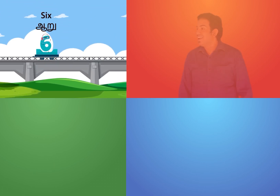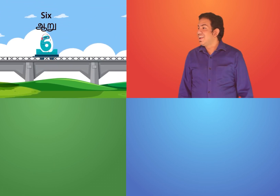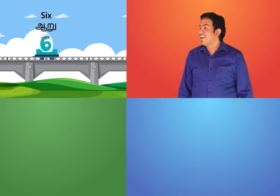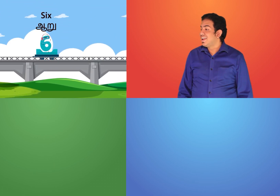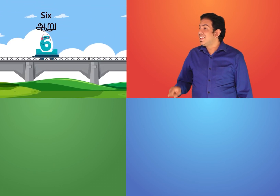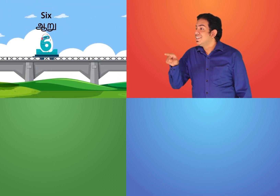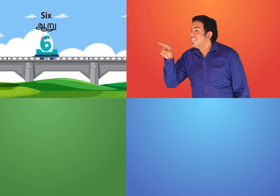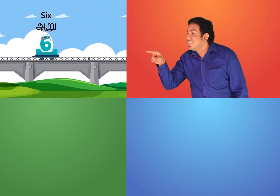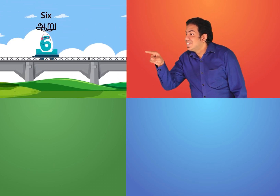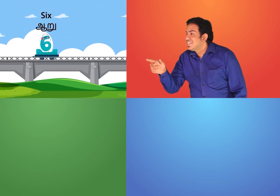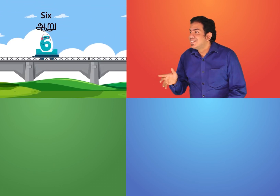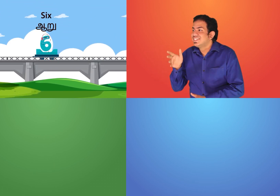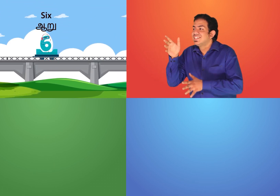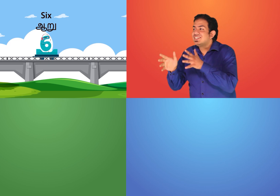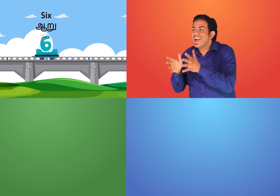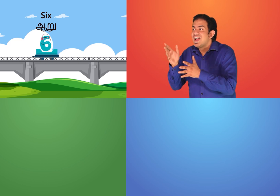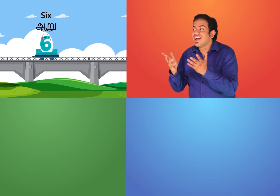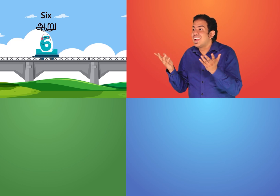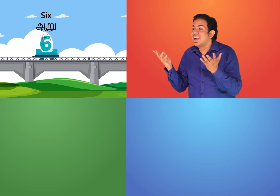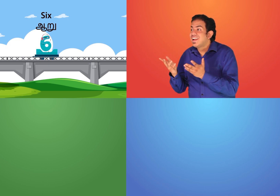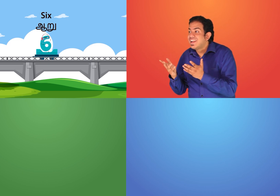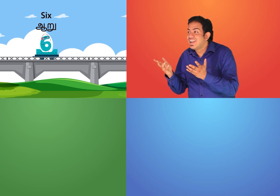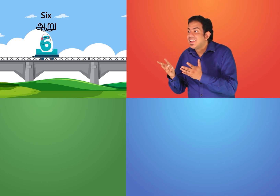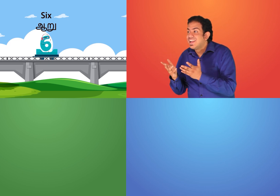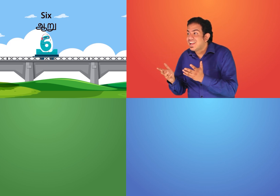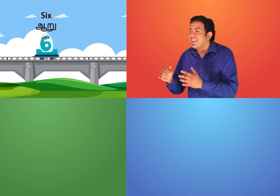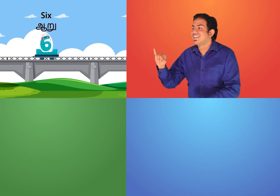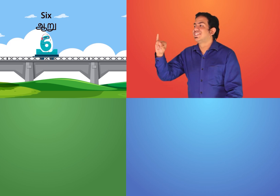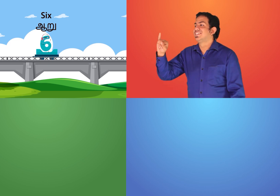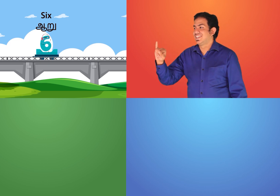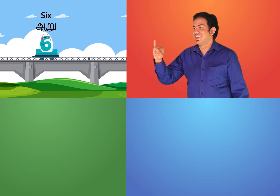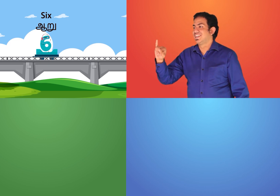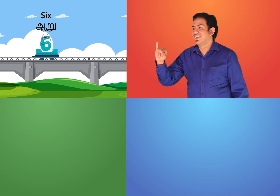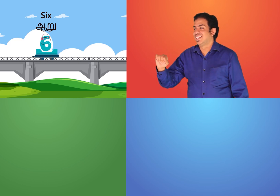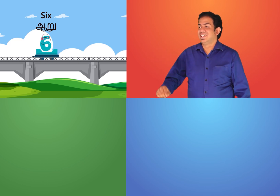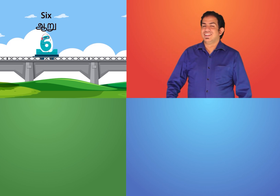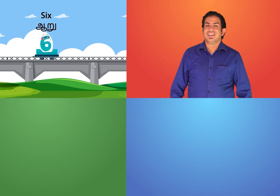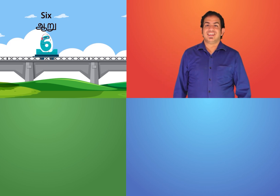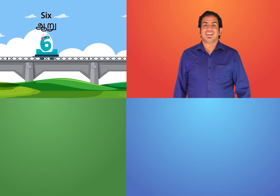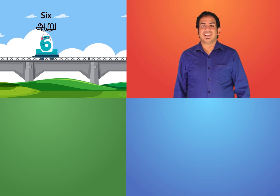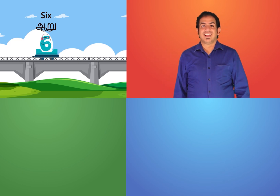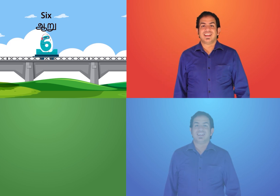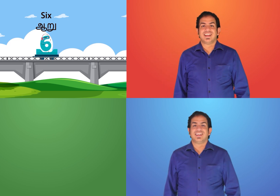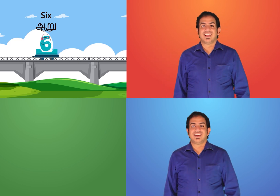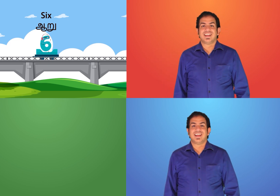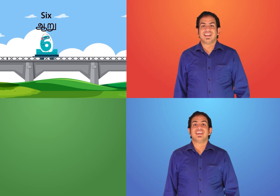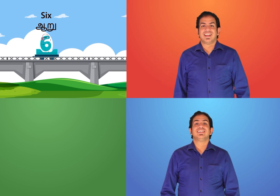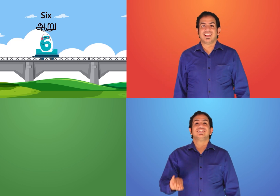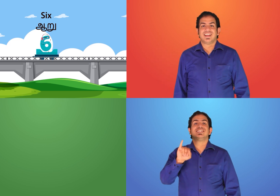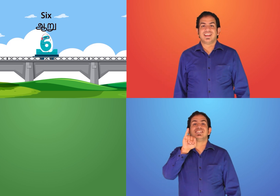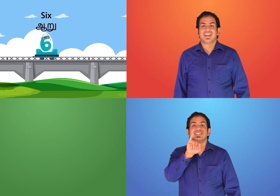How do we sign this? Six. Six